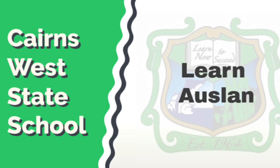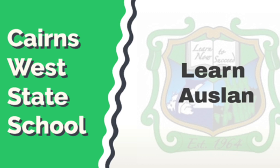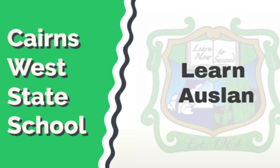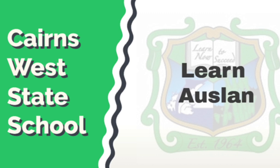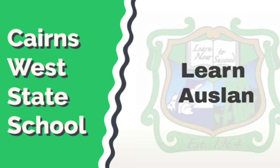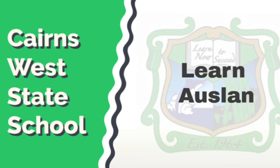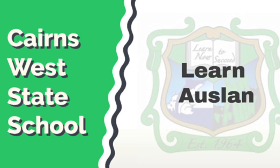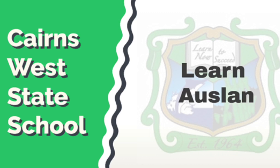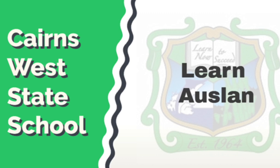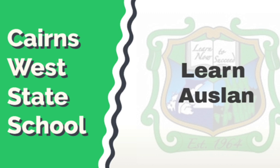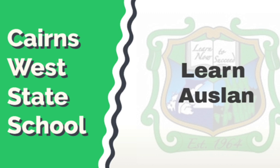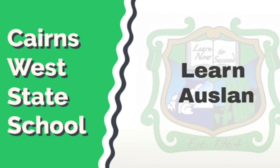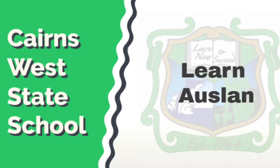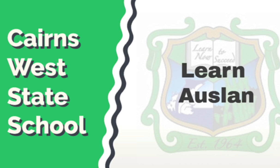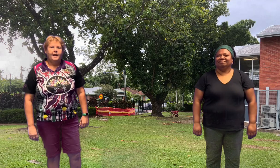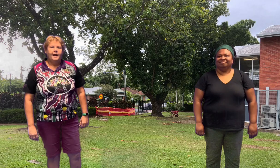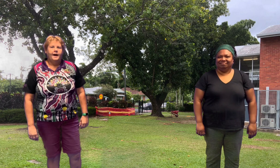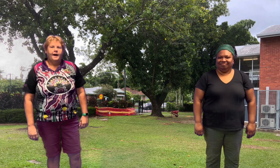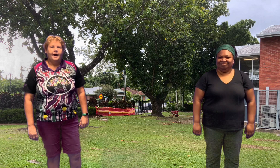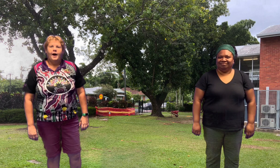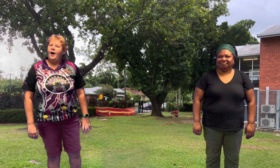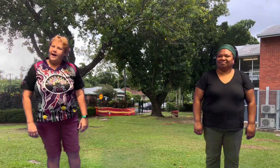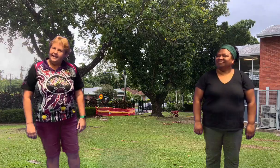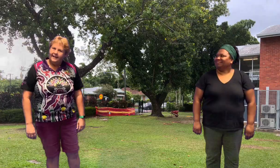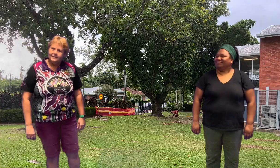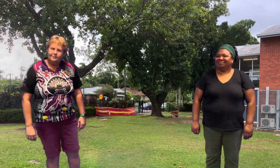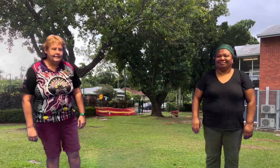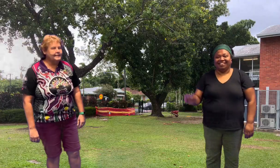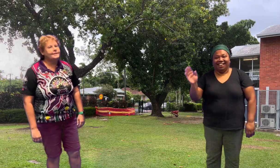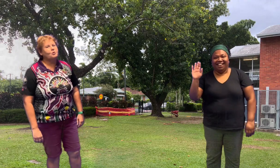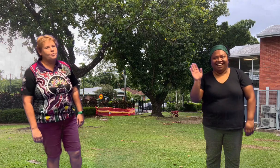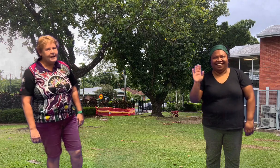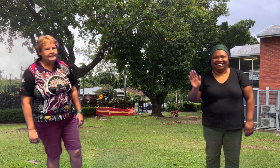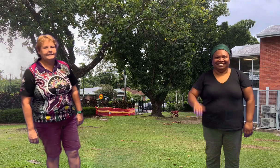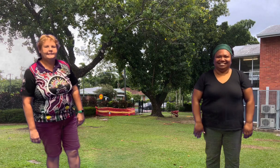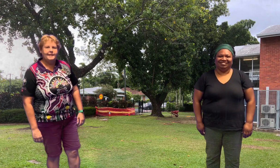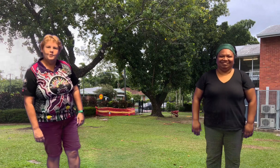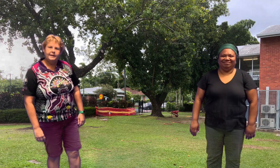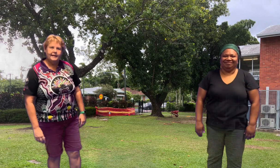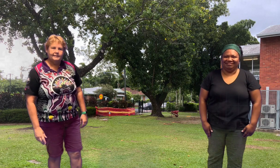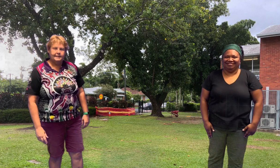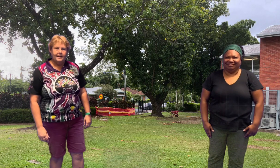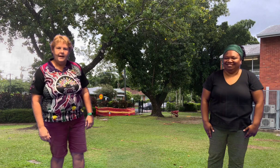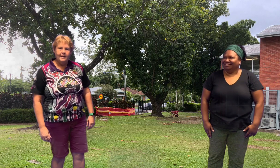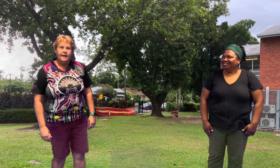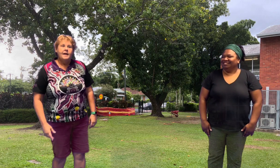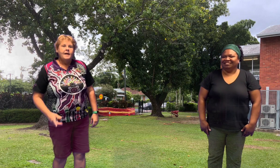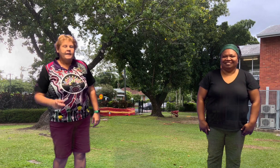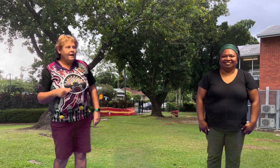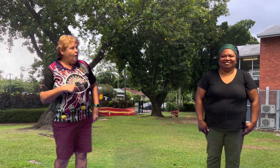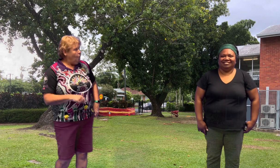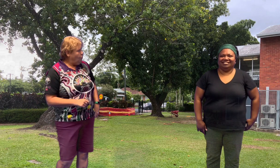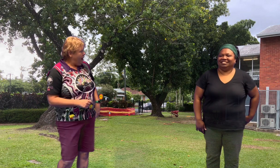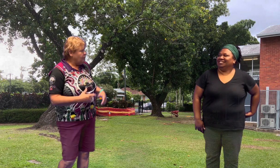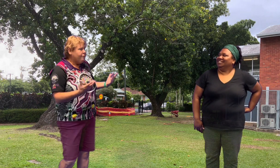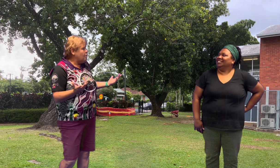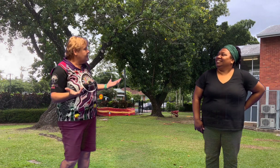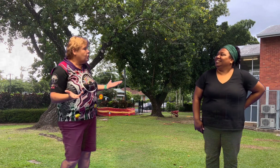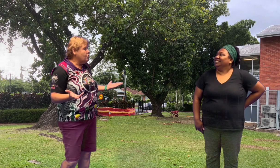eyes, I saw the sign. Hi Cairns West, it's great to see you again today. Now, we've already talked